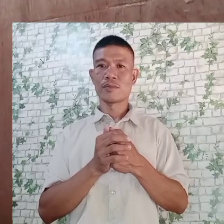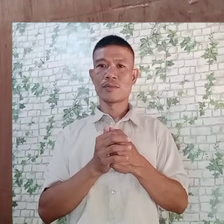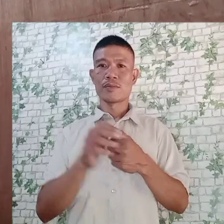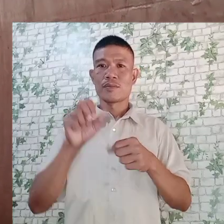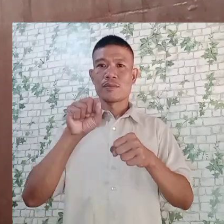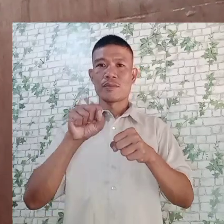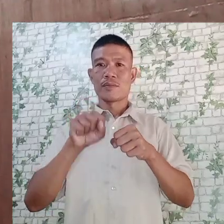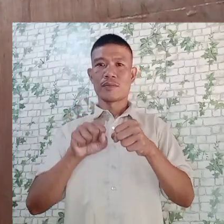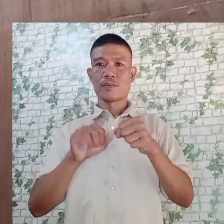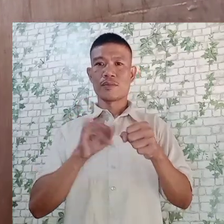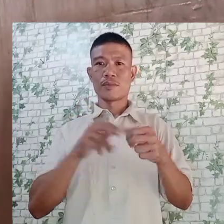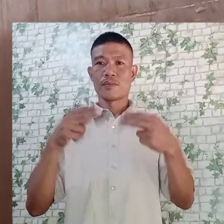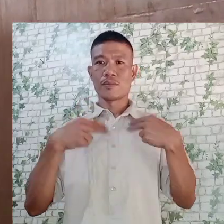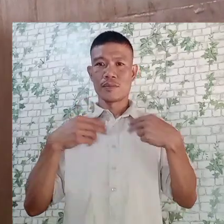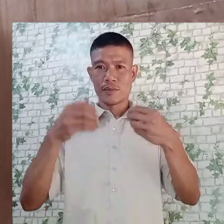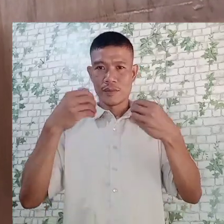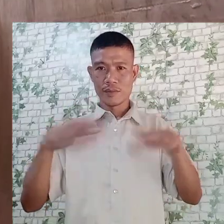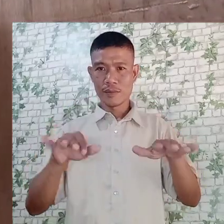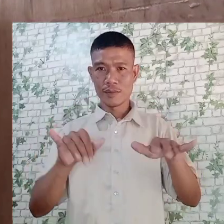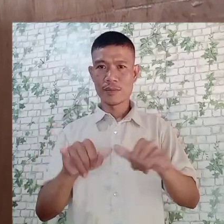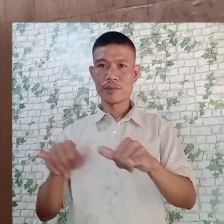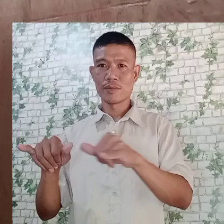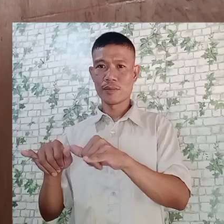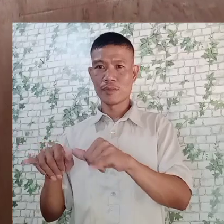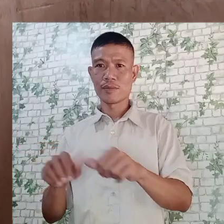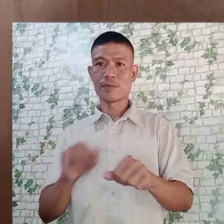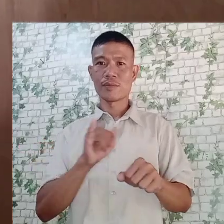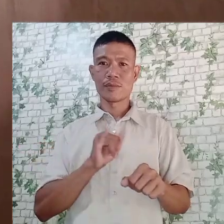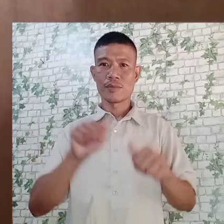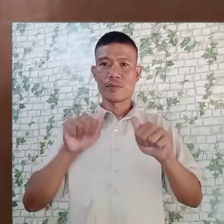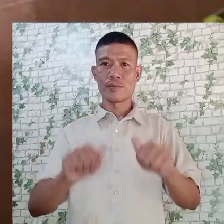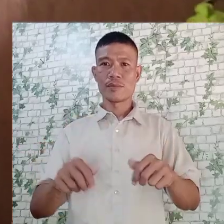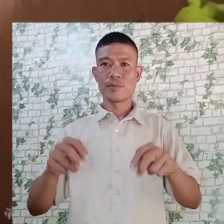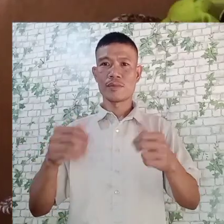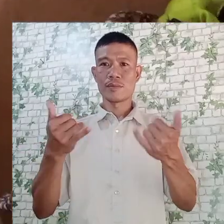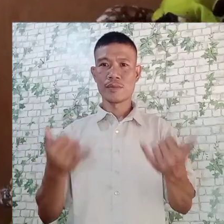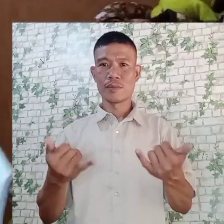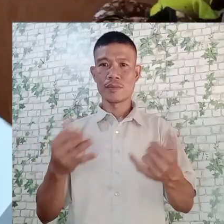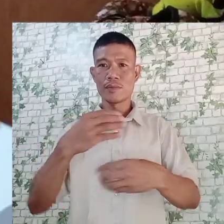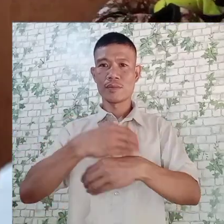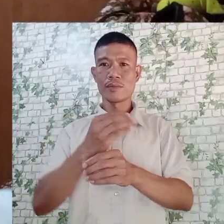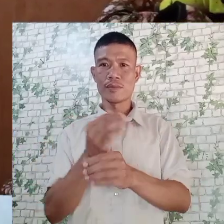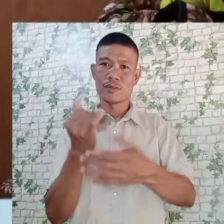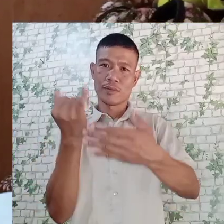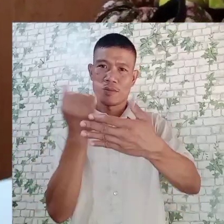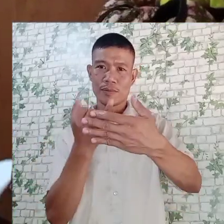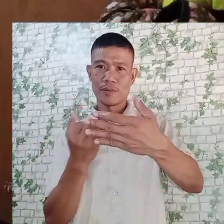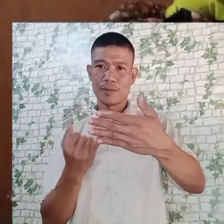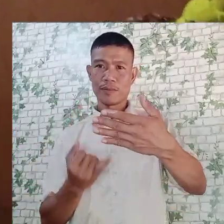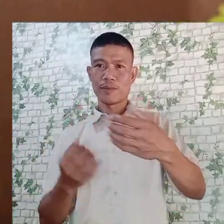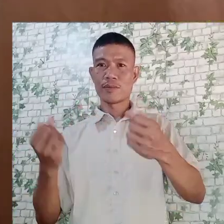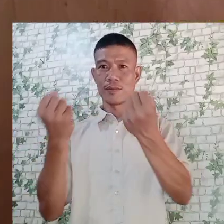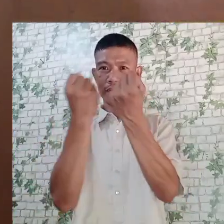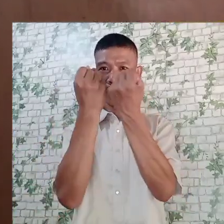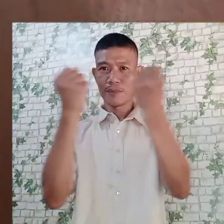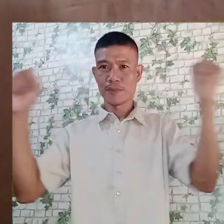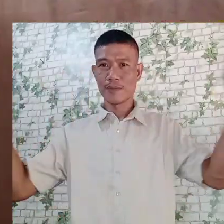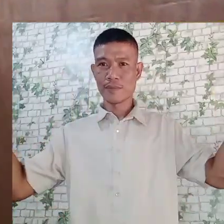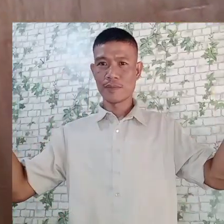So I have already the dimension. So I can now create a sketch for this, uh, Belt-In Cabinet.